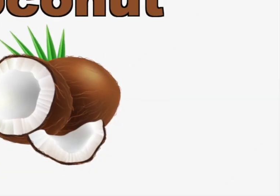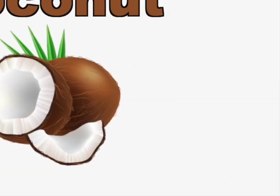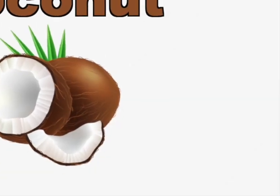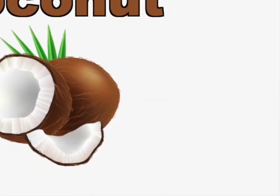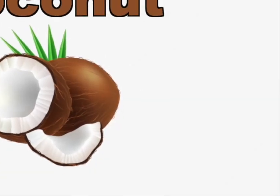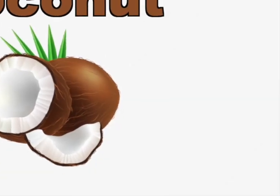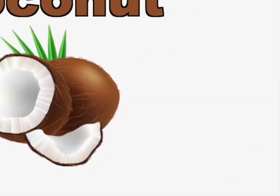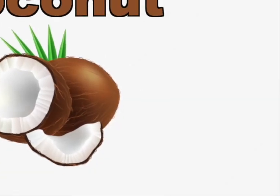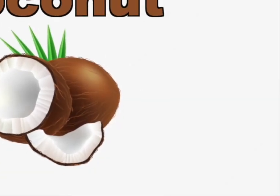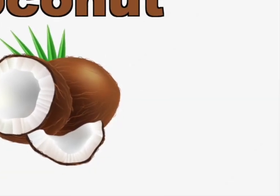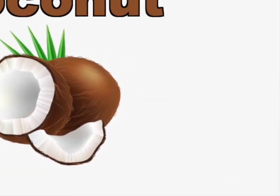Coconut.